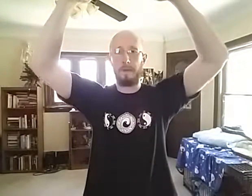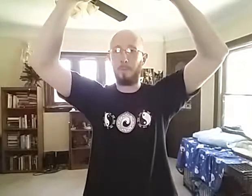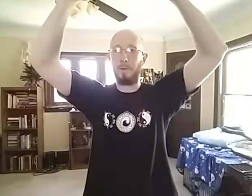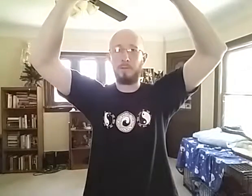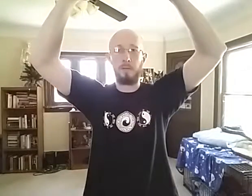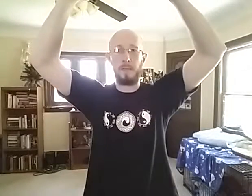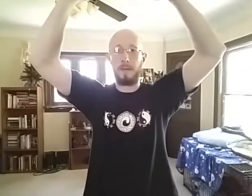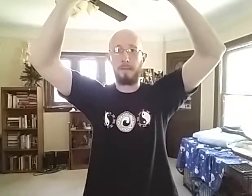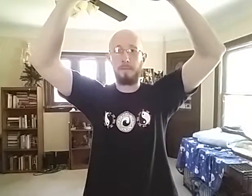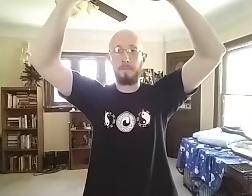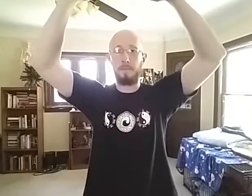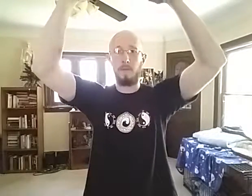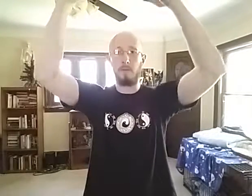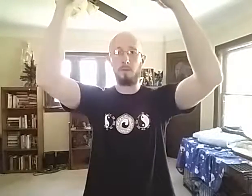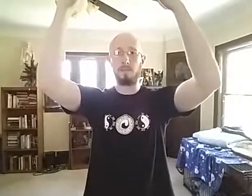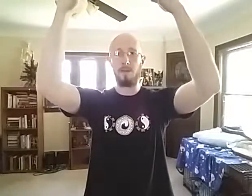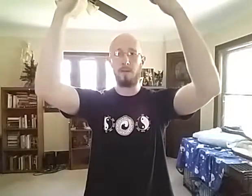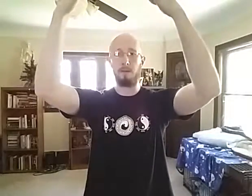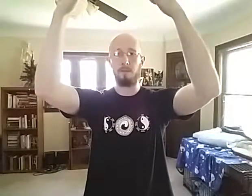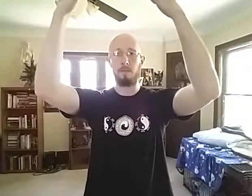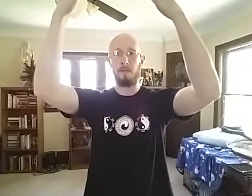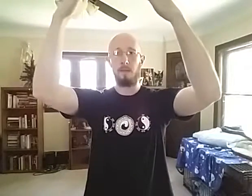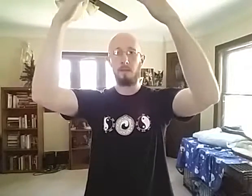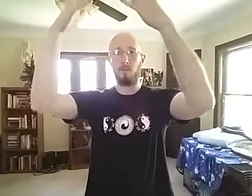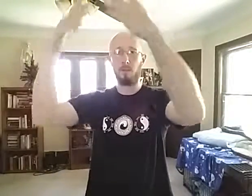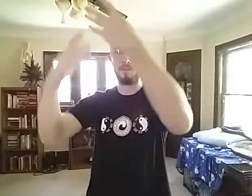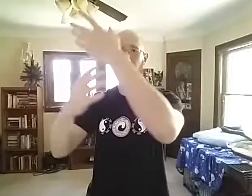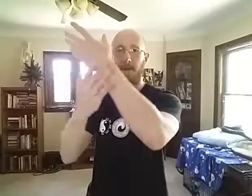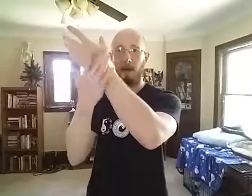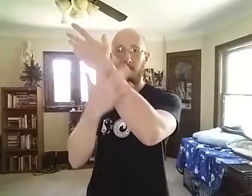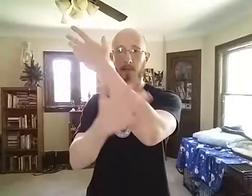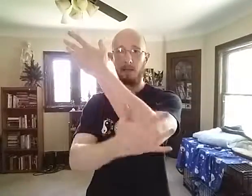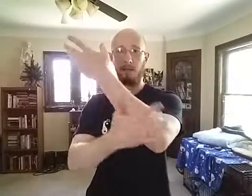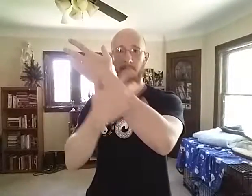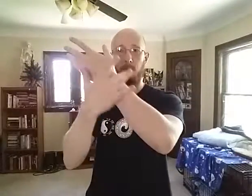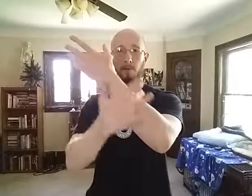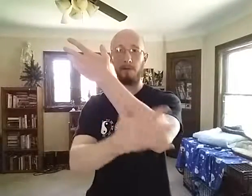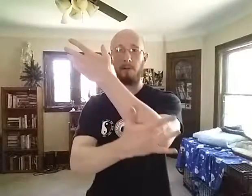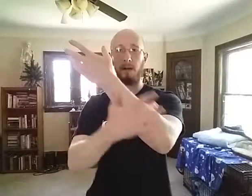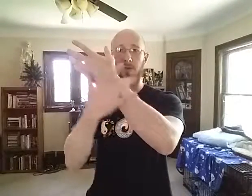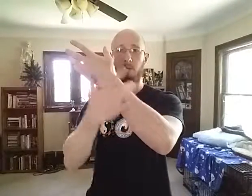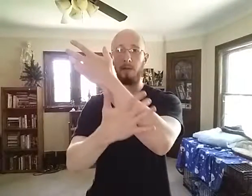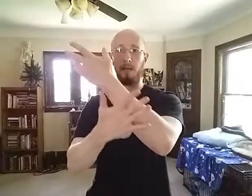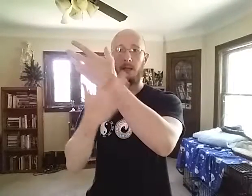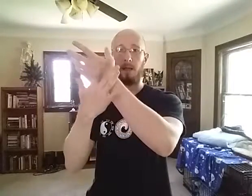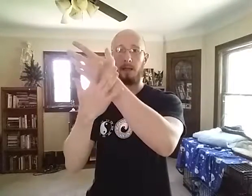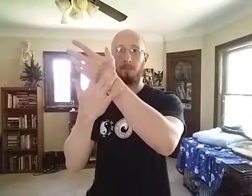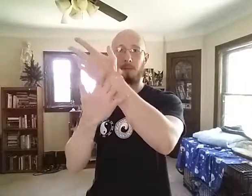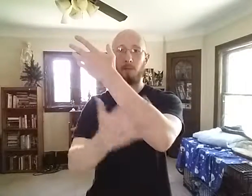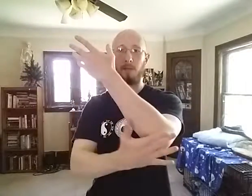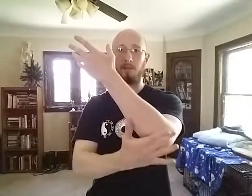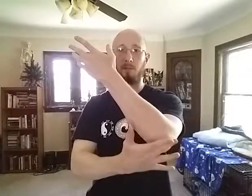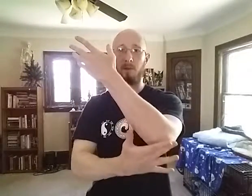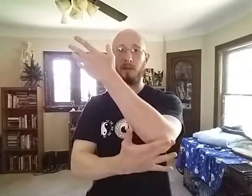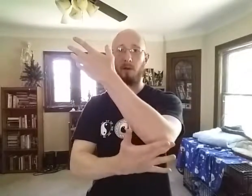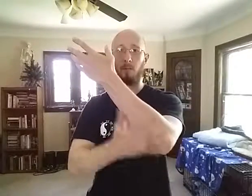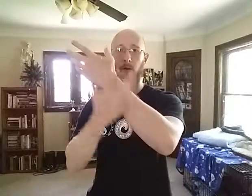Elbows don't come out. Elbows stay down. The most you're going to have is kind of that 45 degree, keeping the wrist above the elbow,